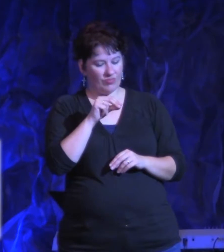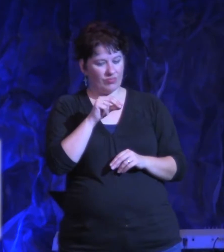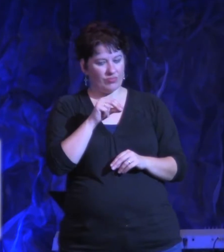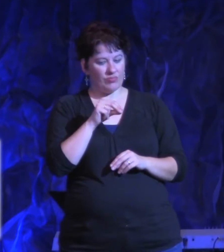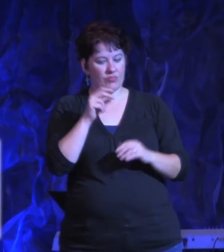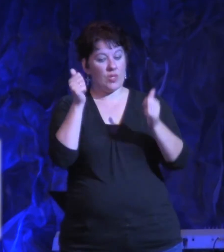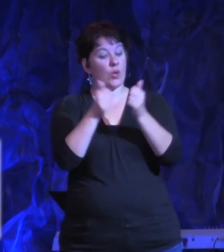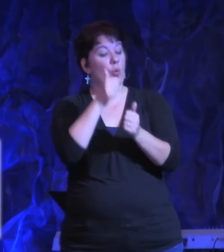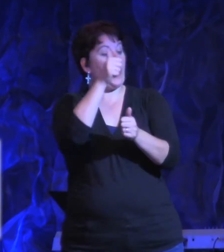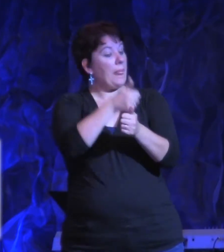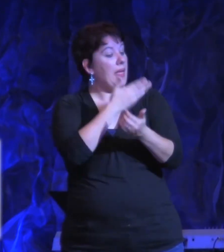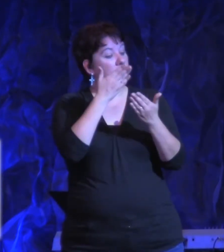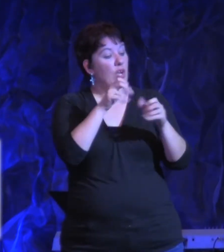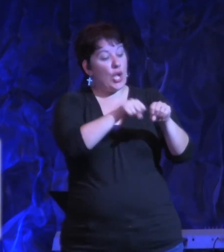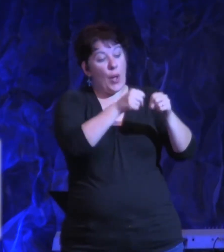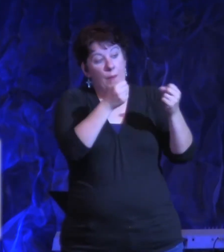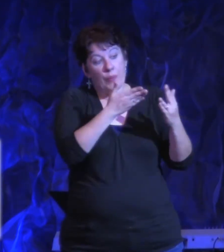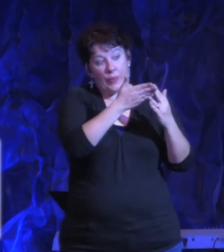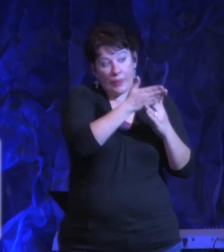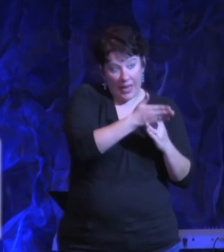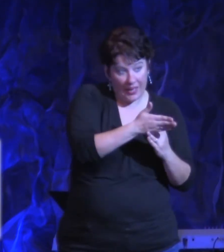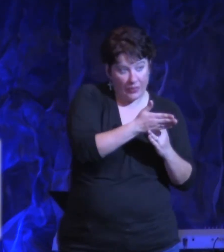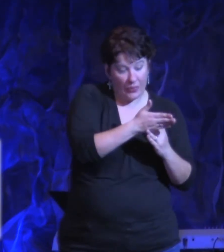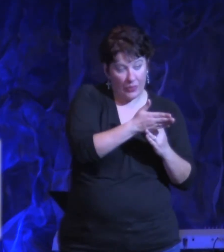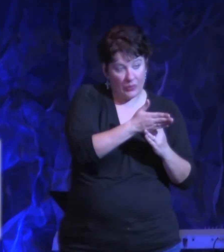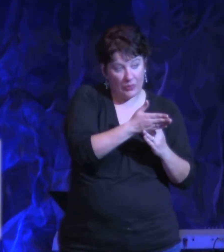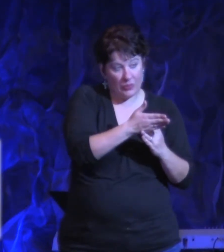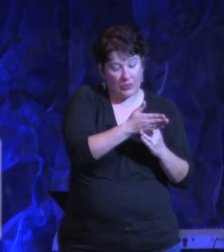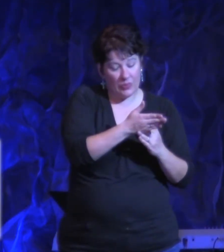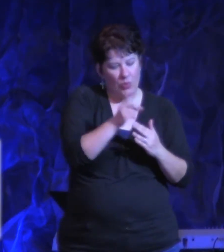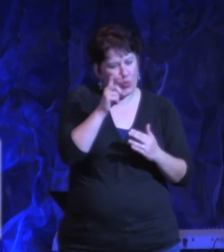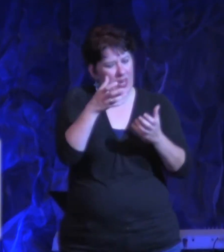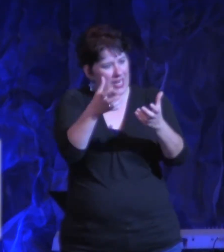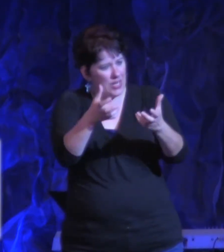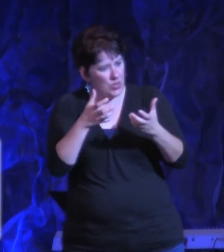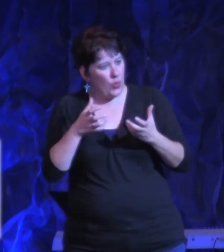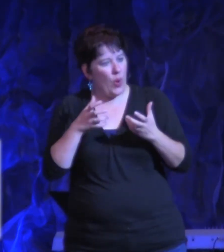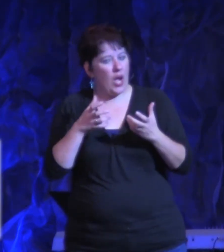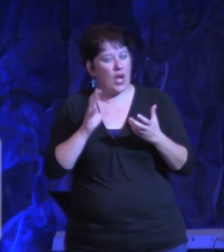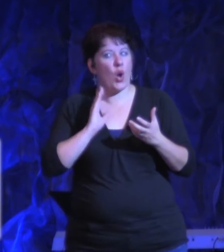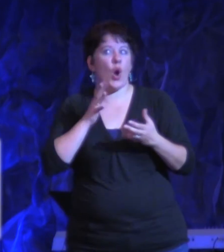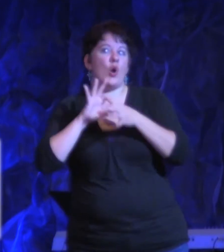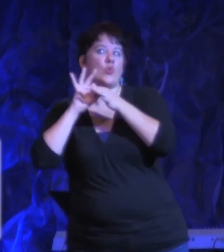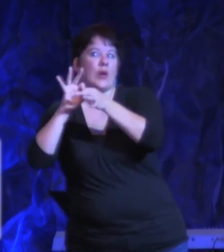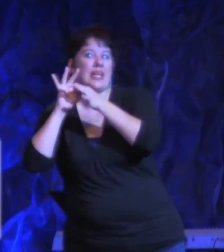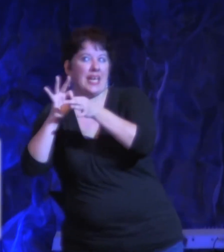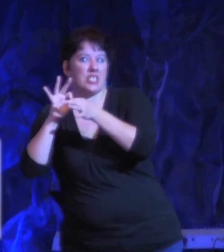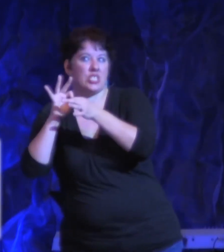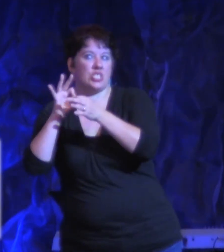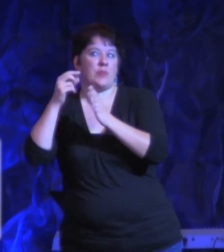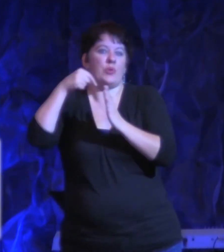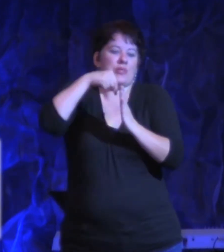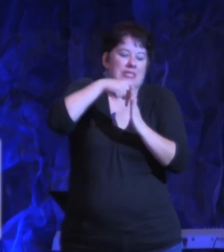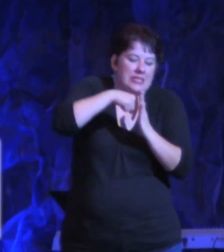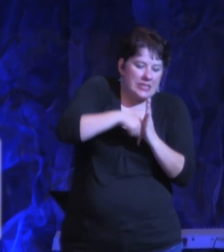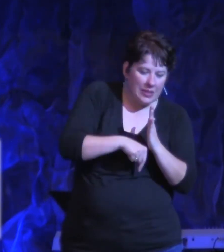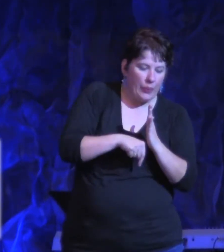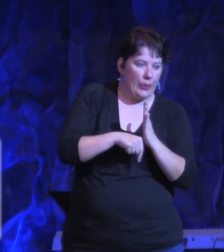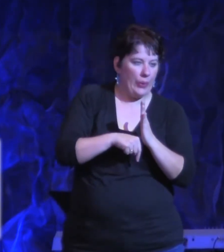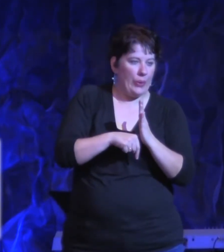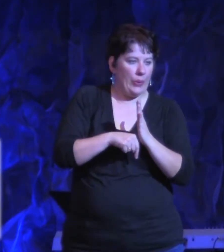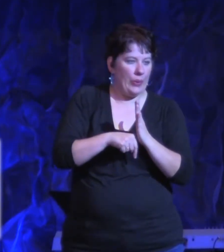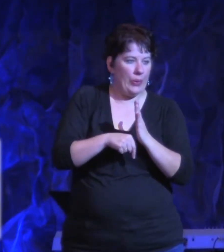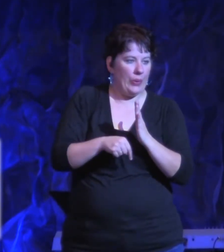we should say, God, I want a close relationship with you. I know that's the will of God right there.